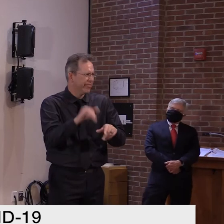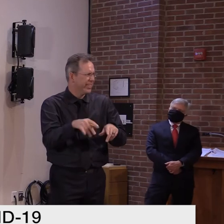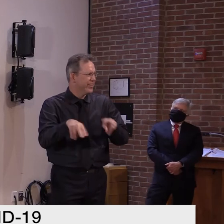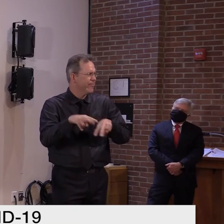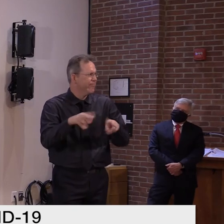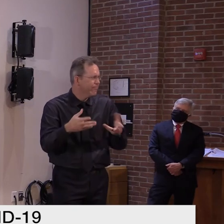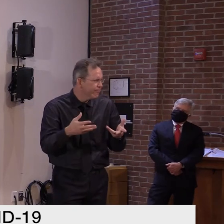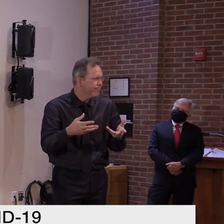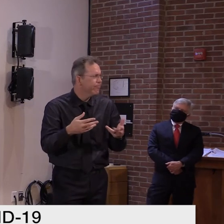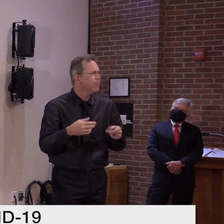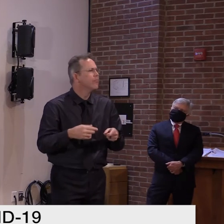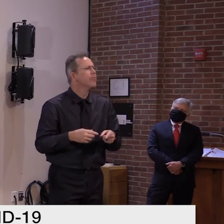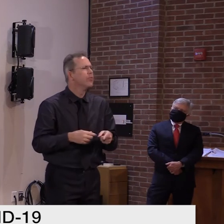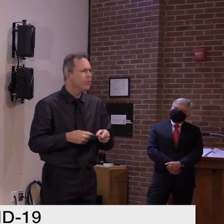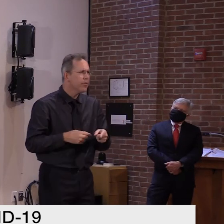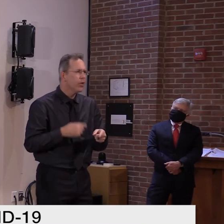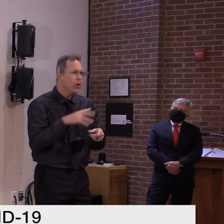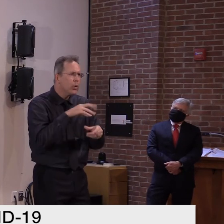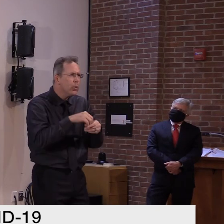get input?